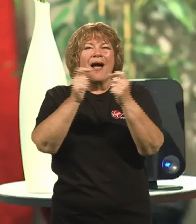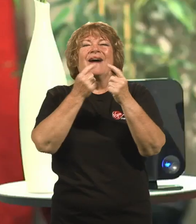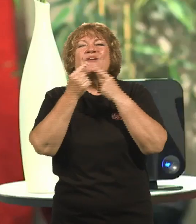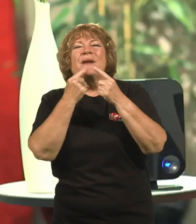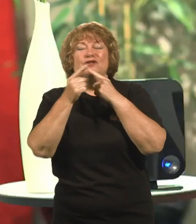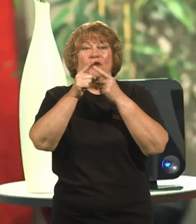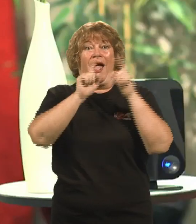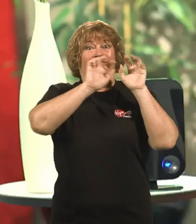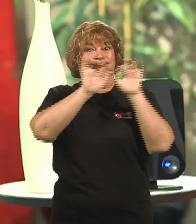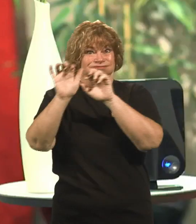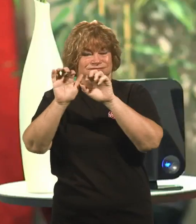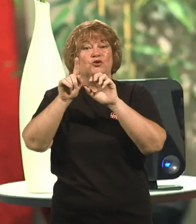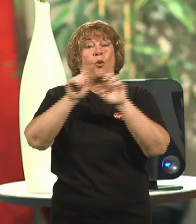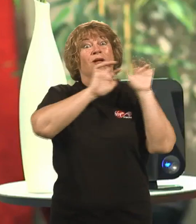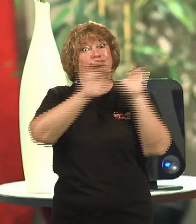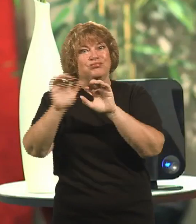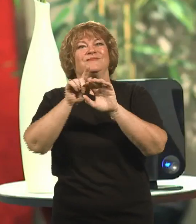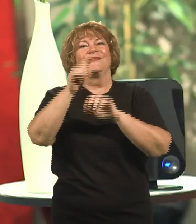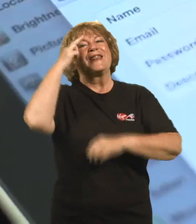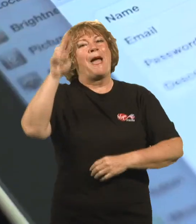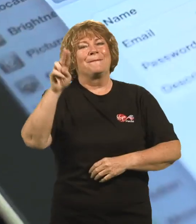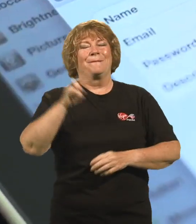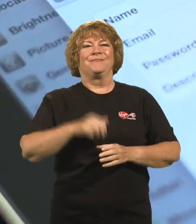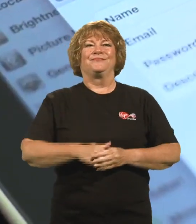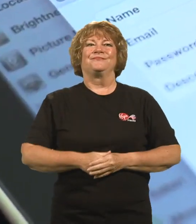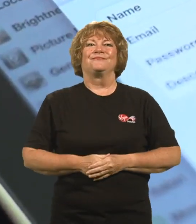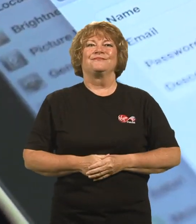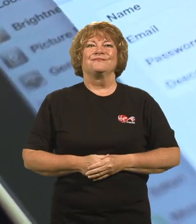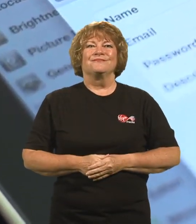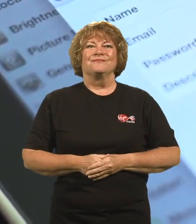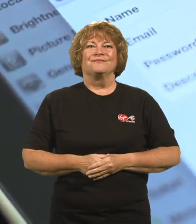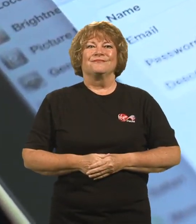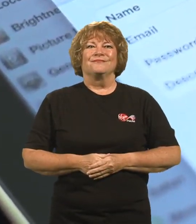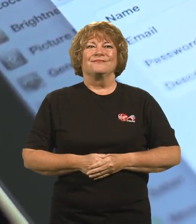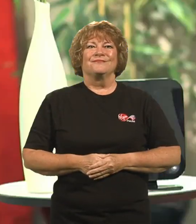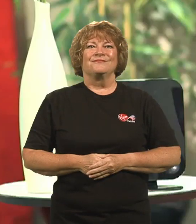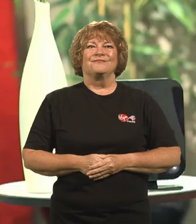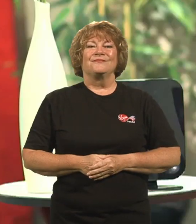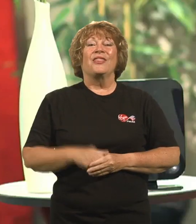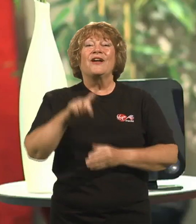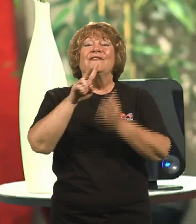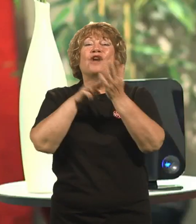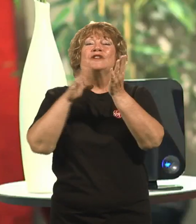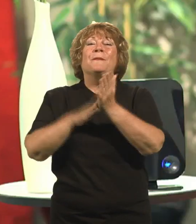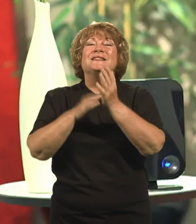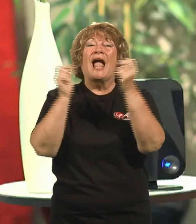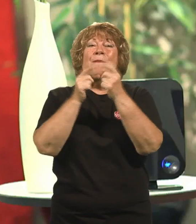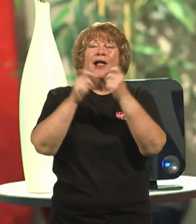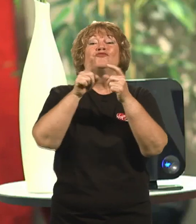So if we enter your first name and then your Virgin Media email address